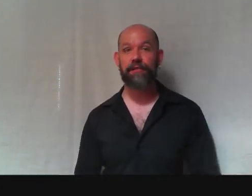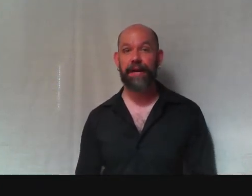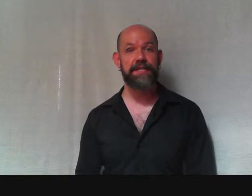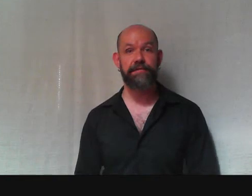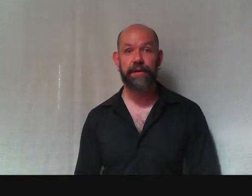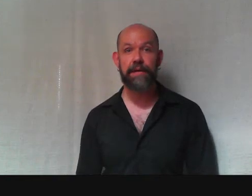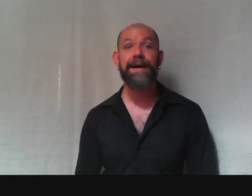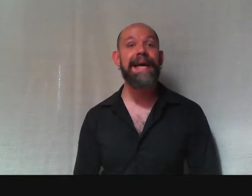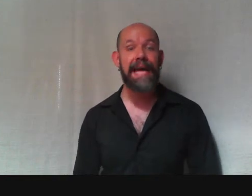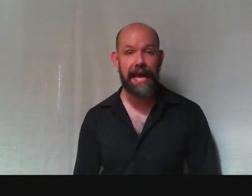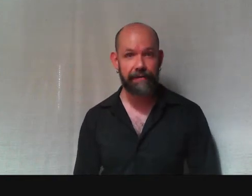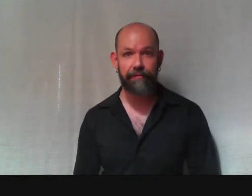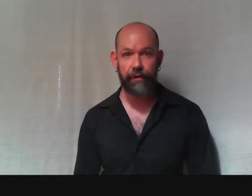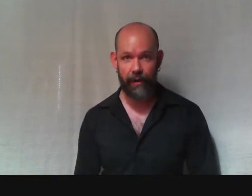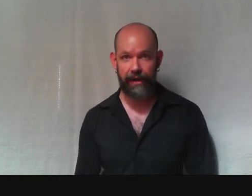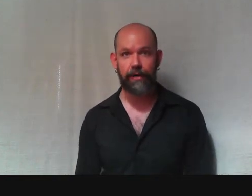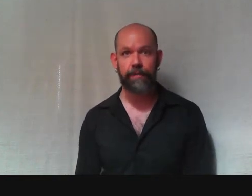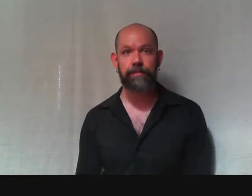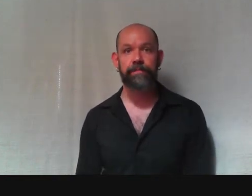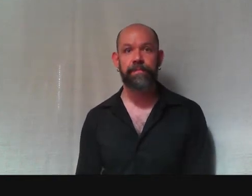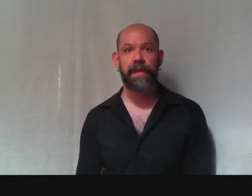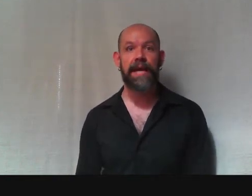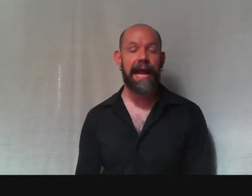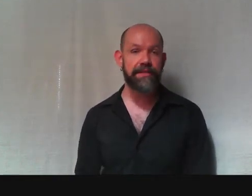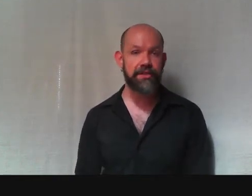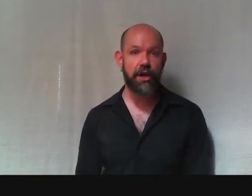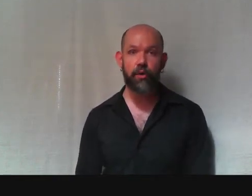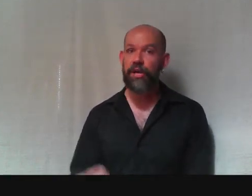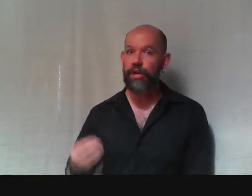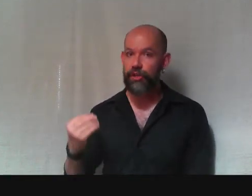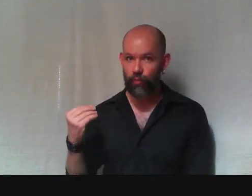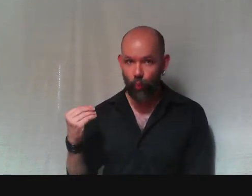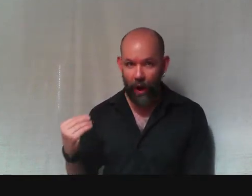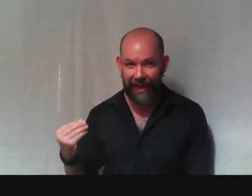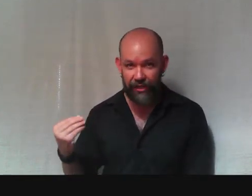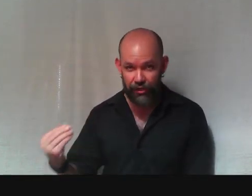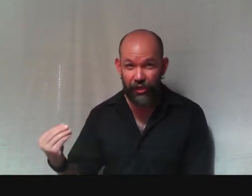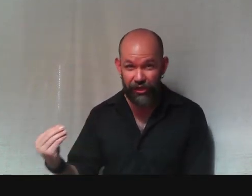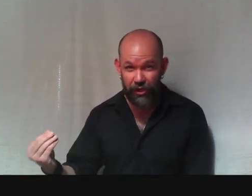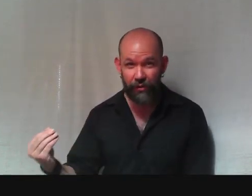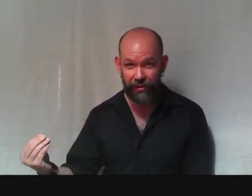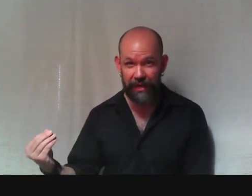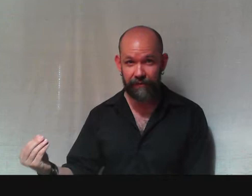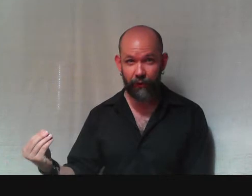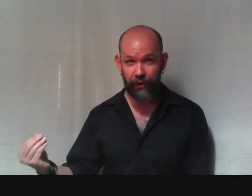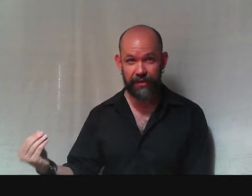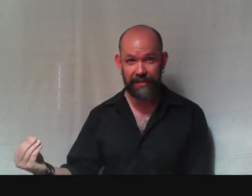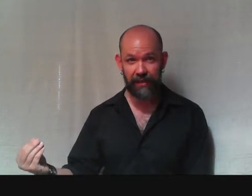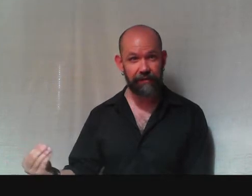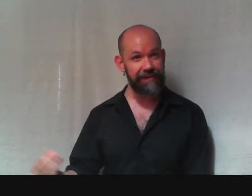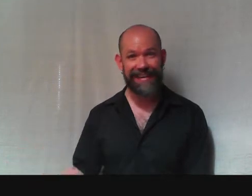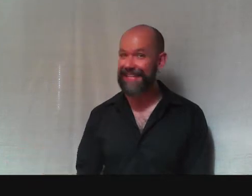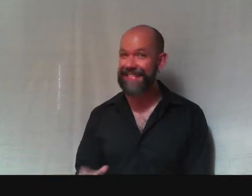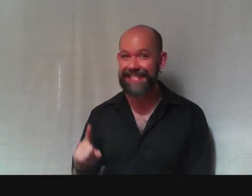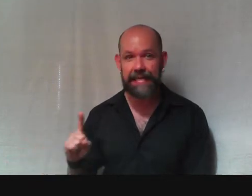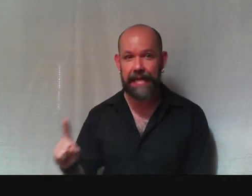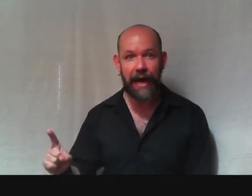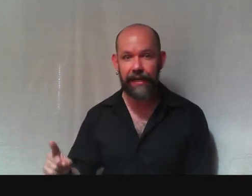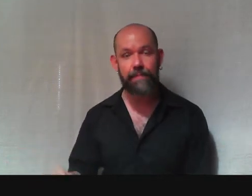threat to freedom everywhere. And so, why should you think for yourself? This is not a